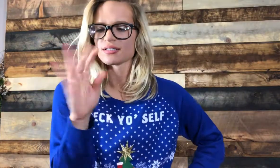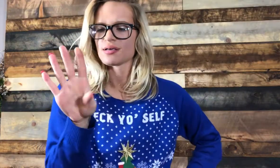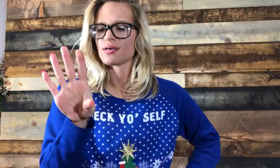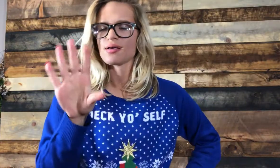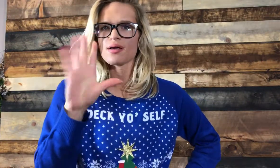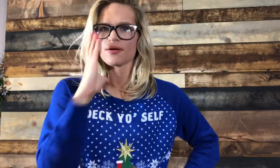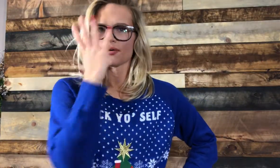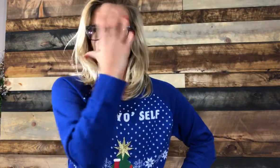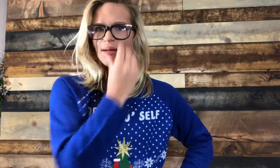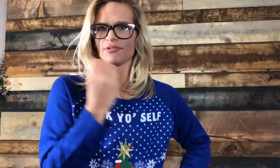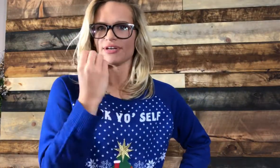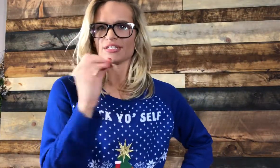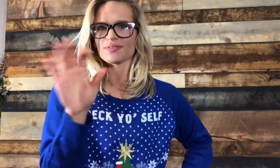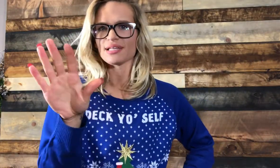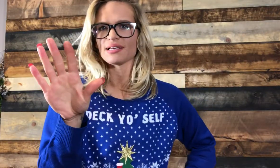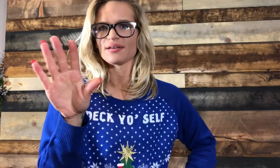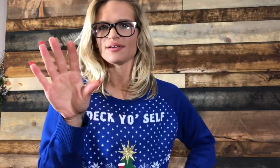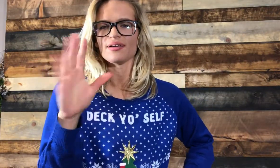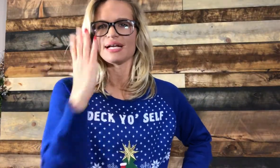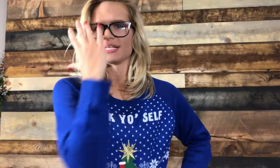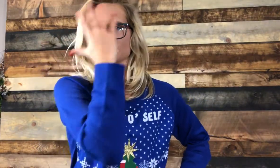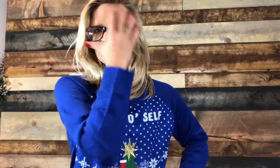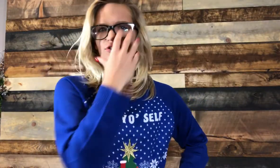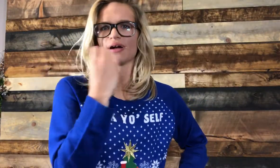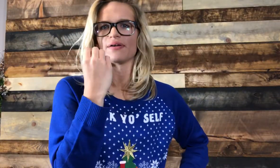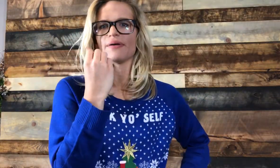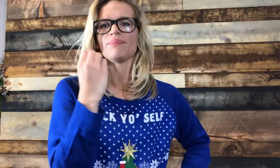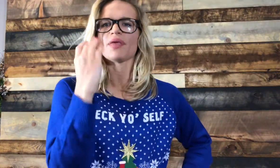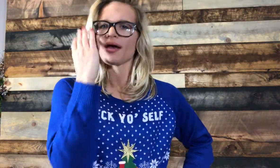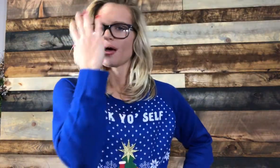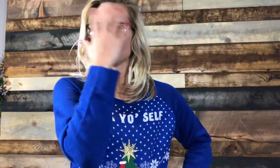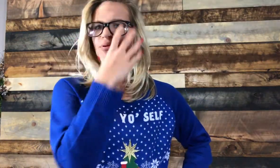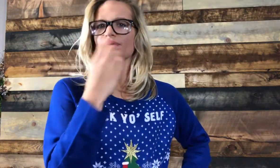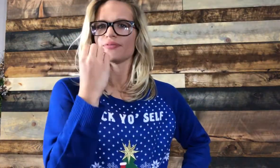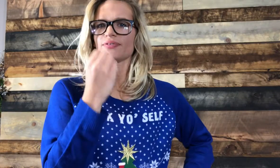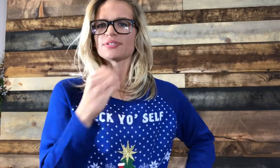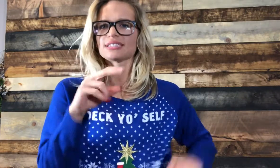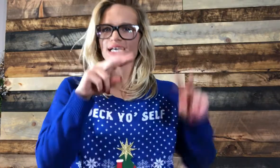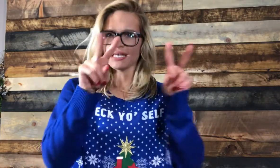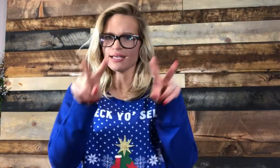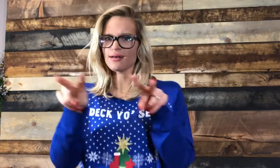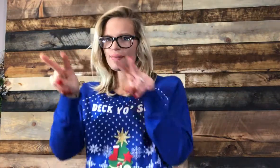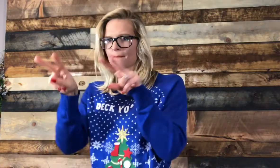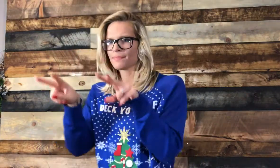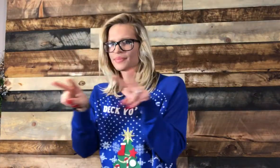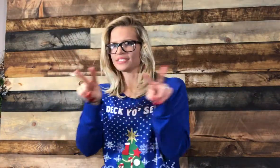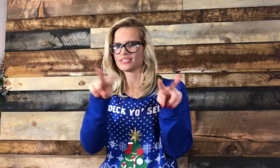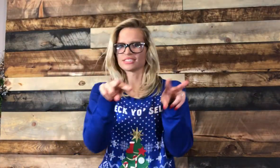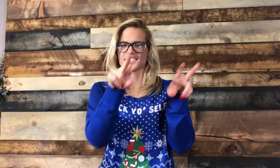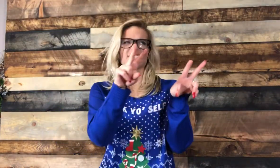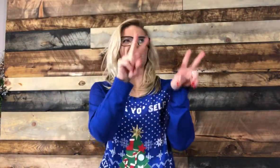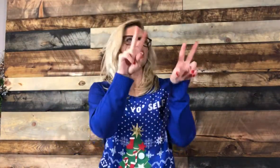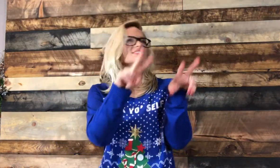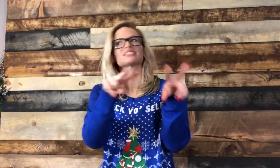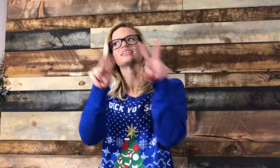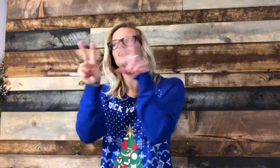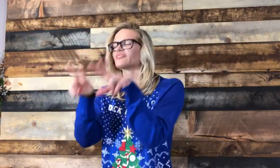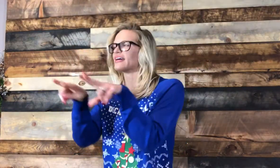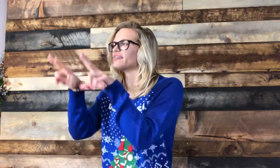grab your face with like your hands, go around it. A beautiful sight. These are the sets of eyes looking all around.